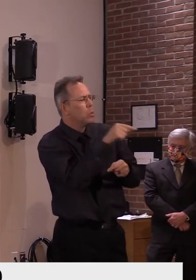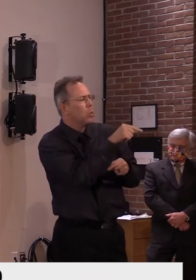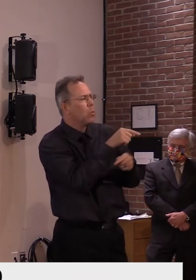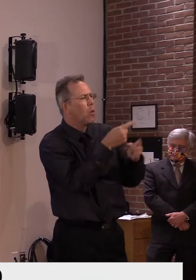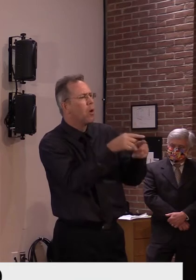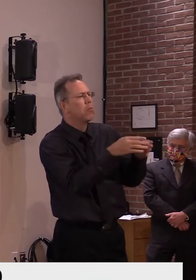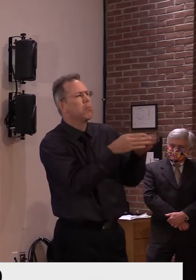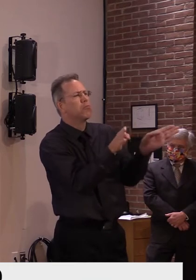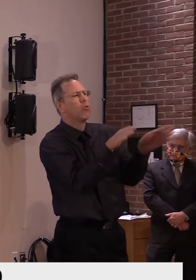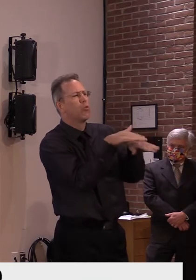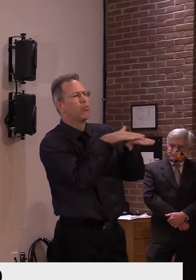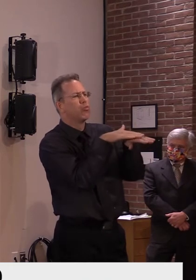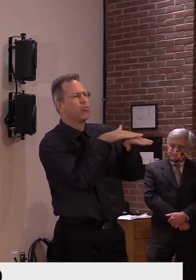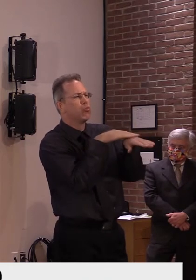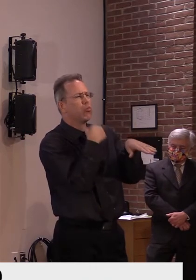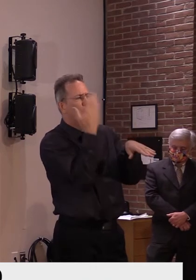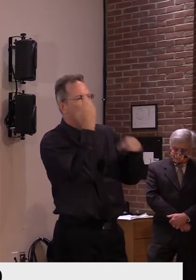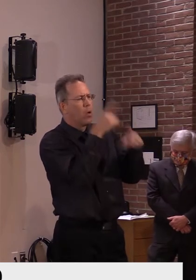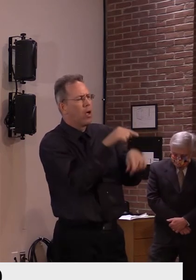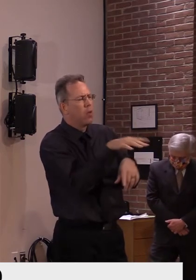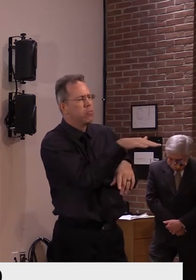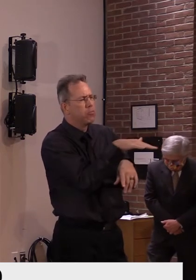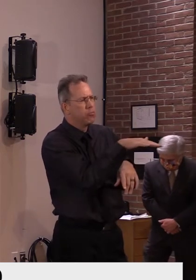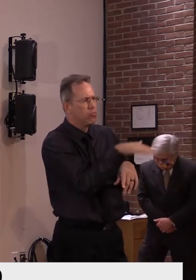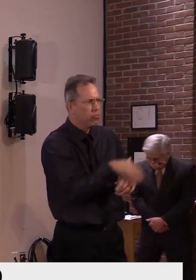It, would there, would there be any, um,